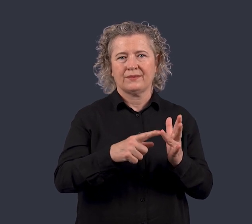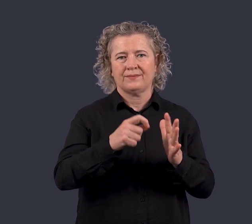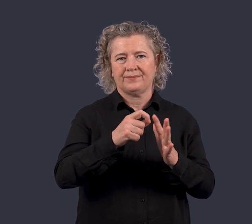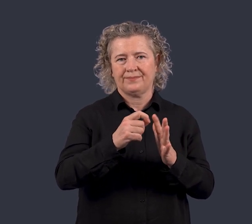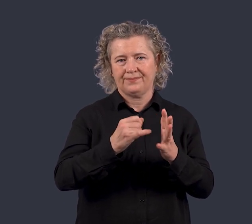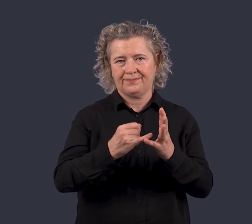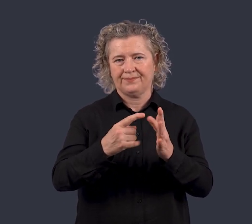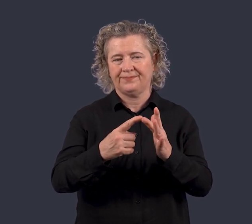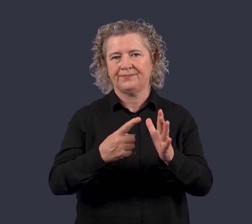Achromatopsia.